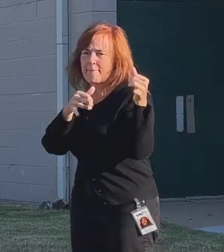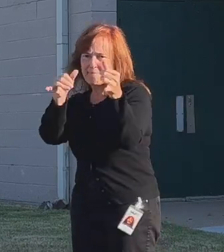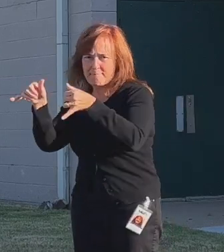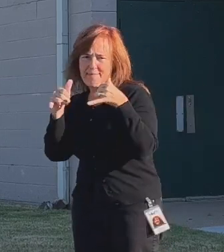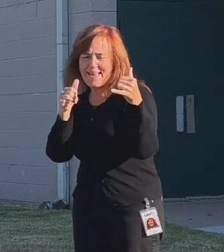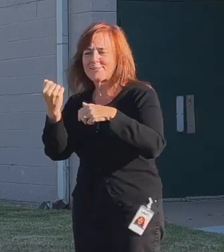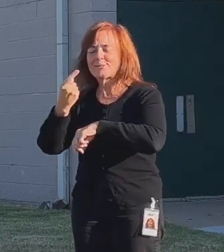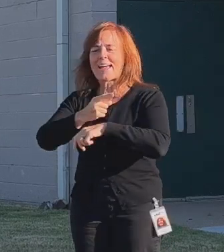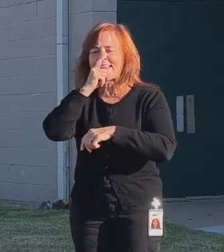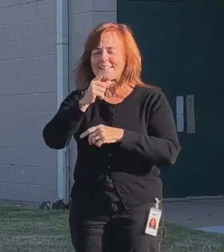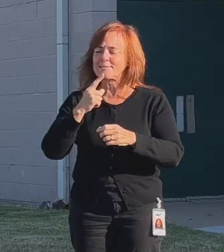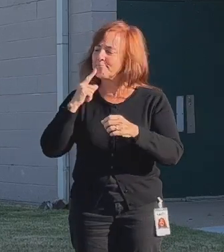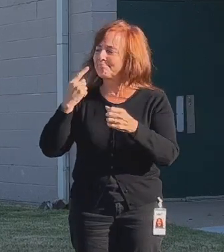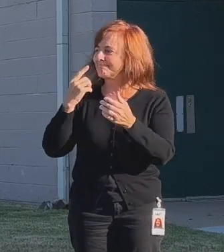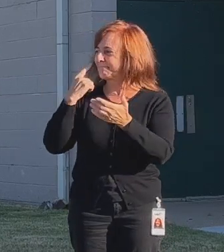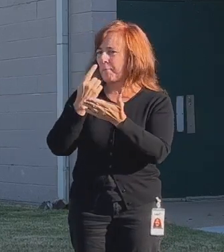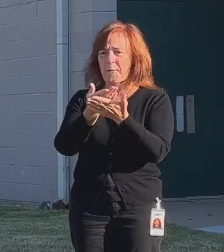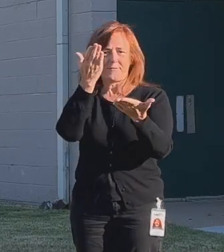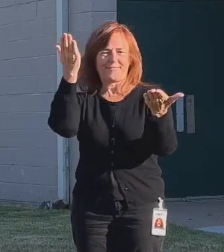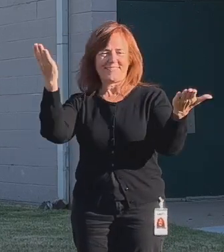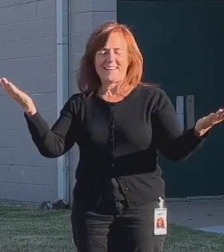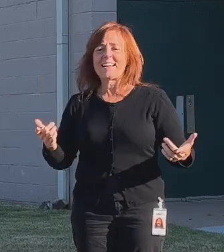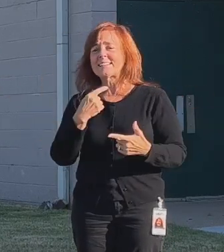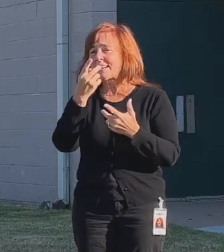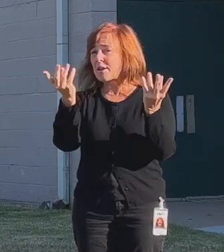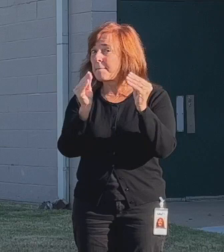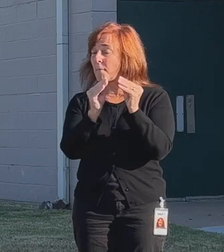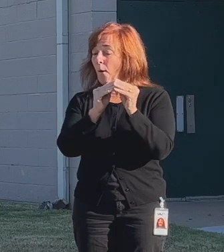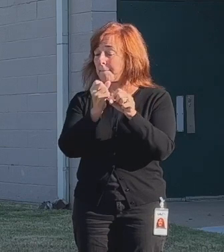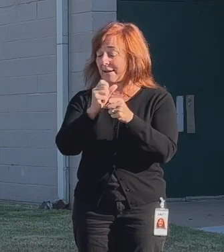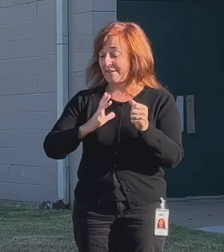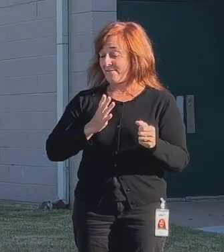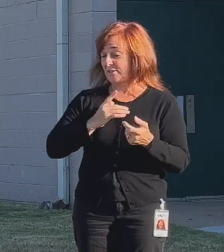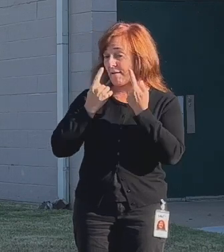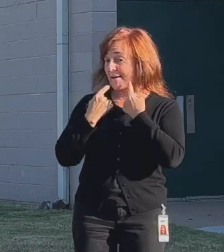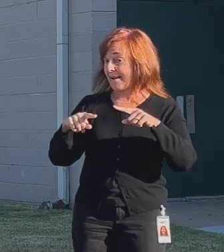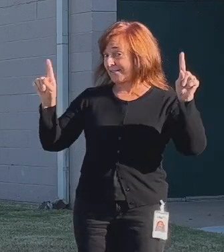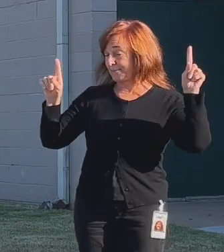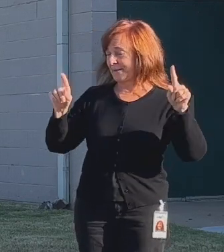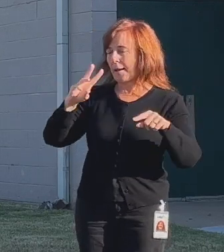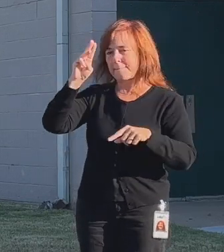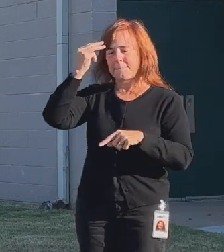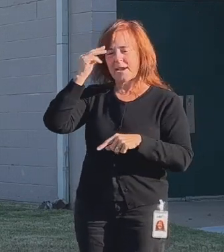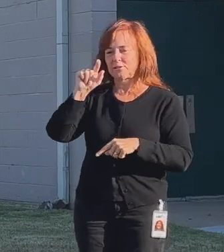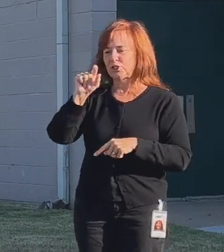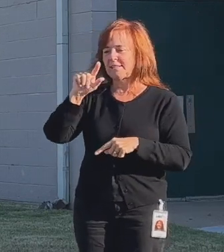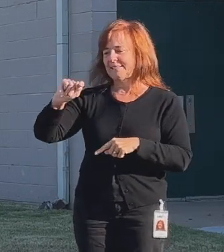And today is a testament to that. And to tell you more about that and make our official announcement, Mayor G.T. Bynum.